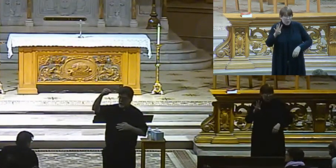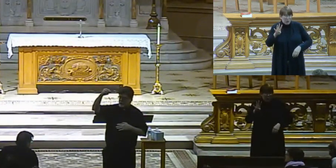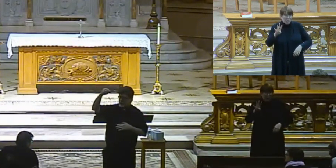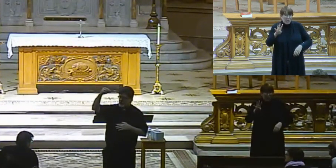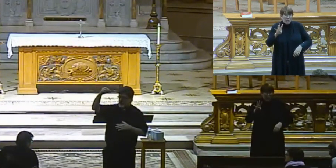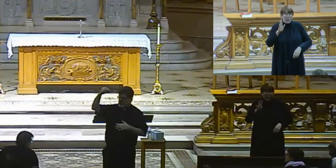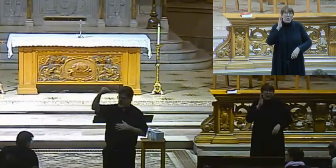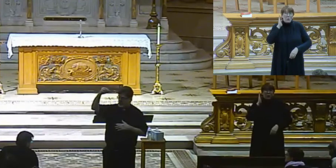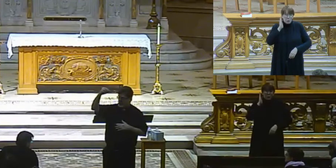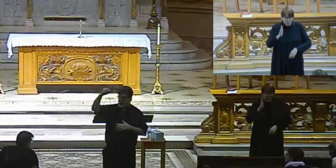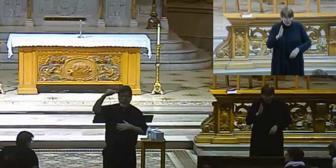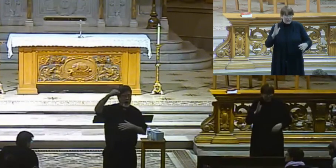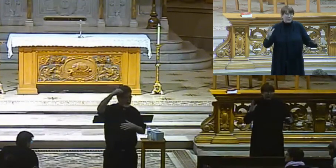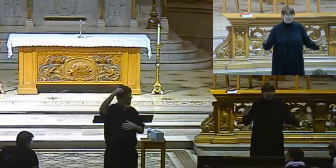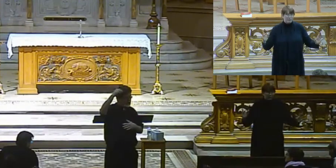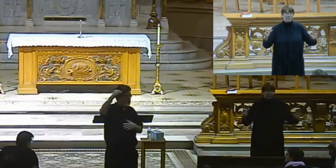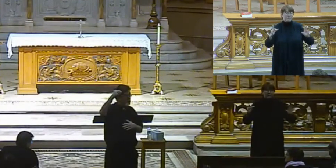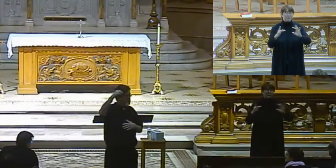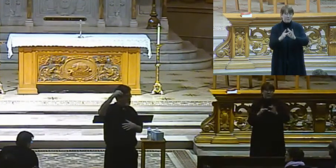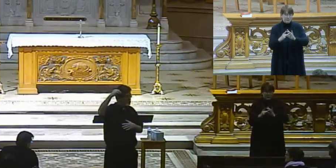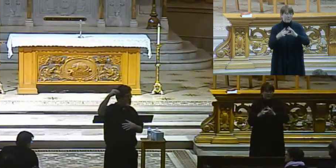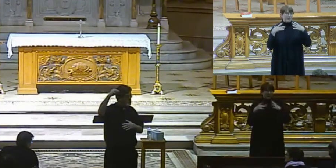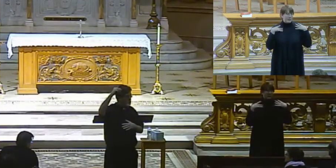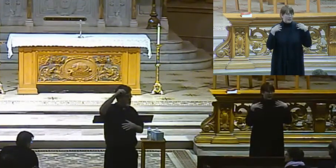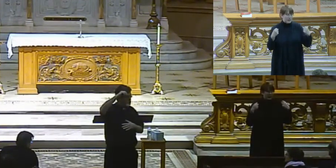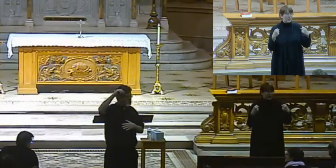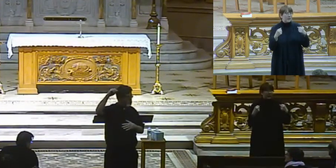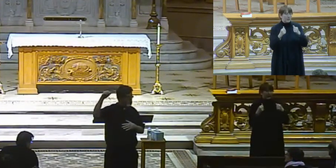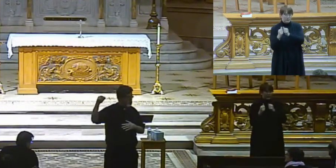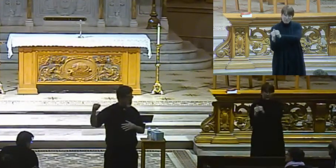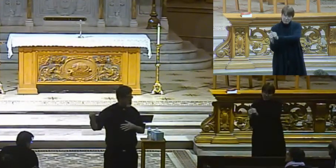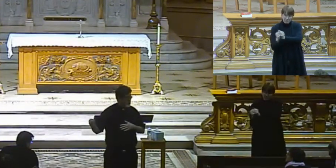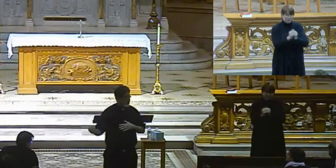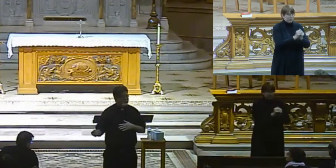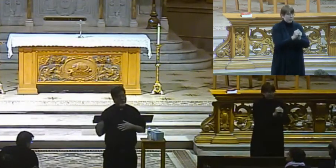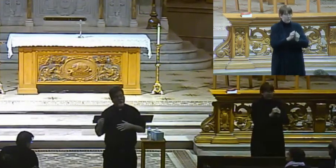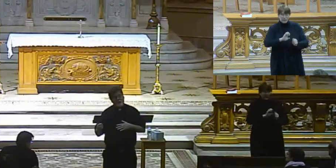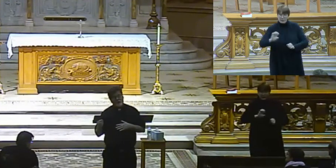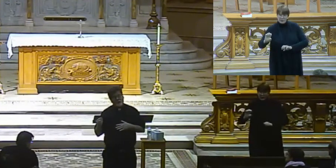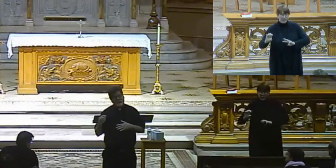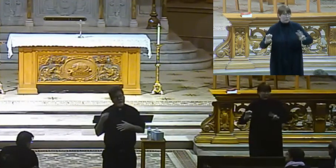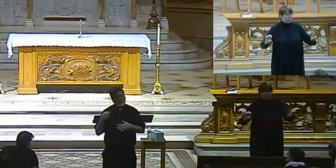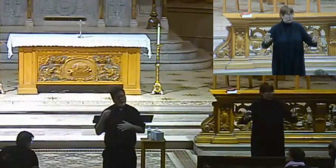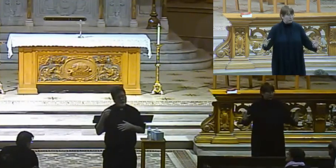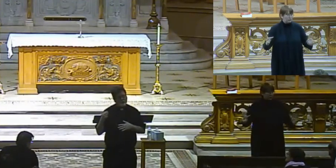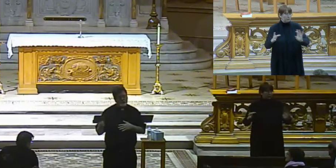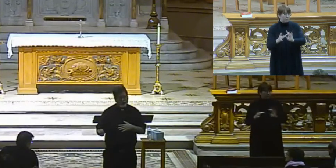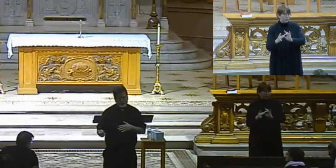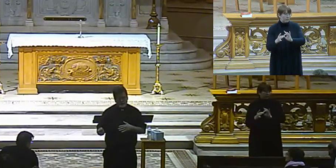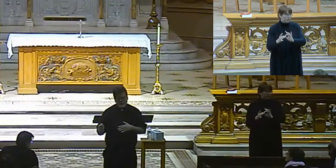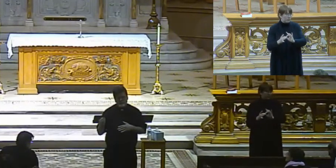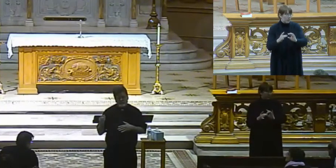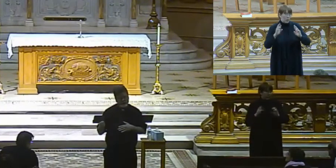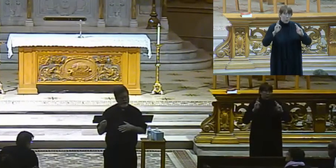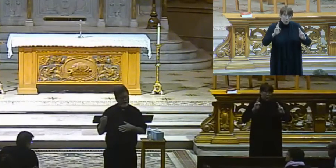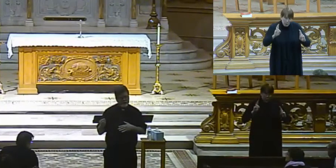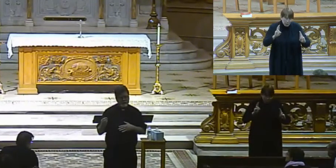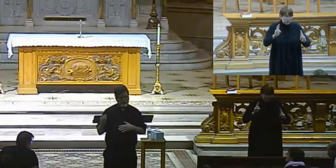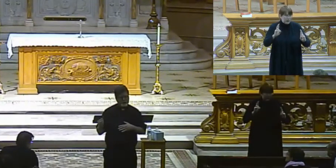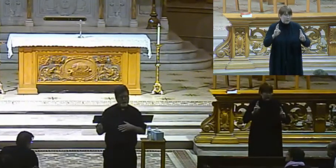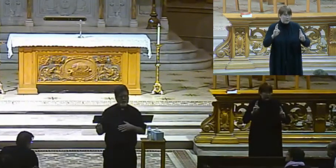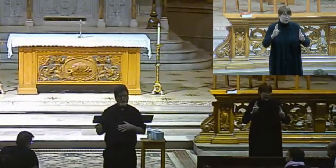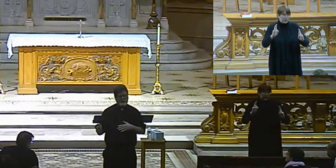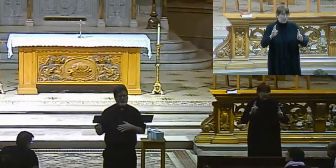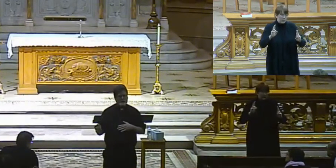recognized in that year, a healing of the breach between the east and the west. Pope Paul, John Paul II was very,